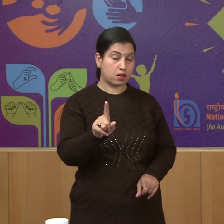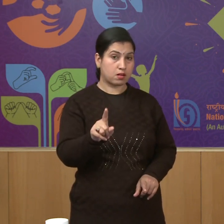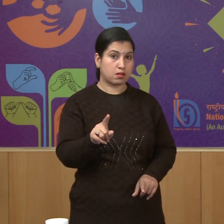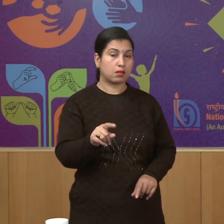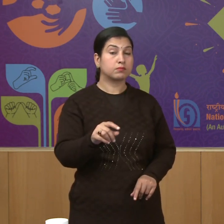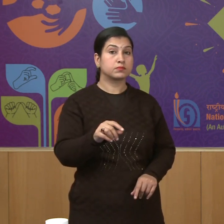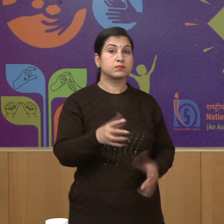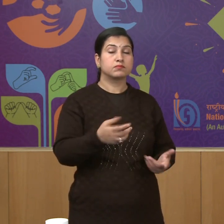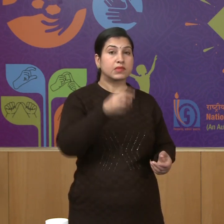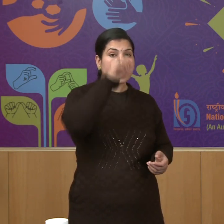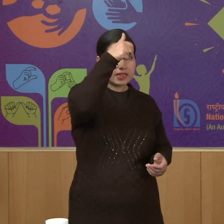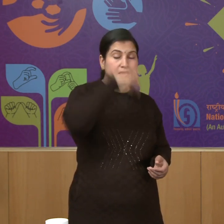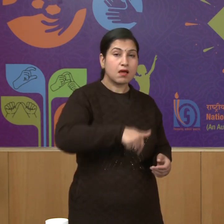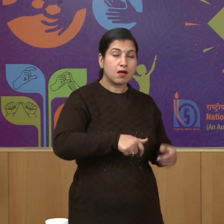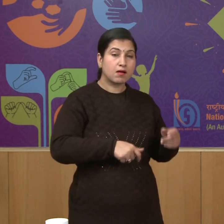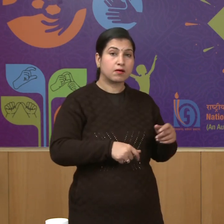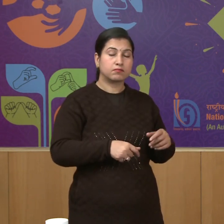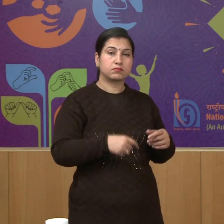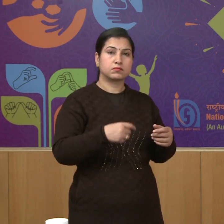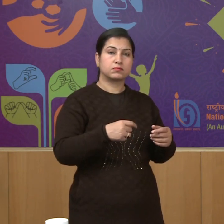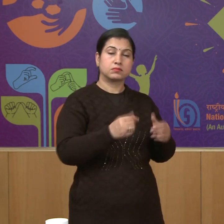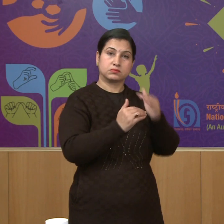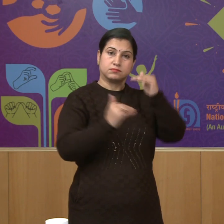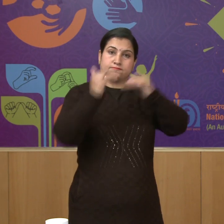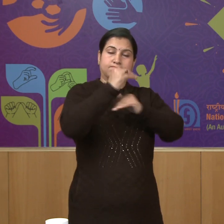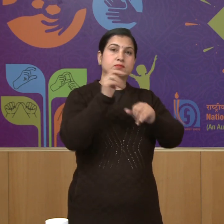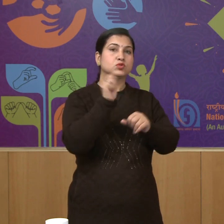the Indian Civil Service Act was passed